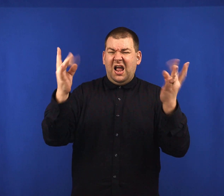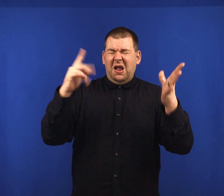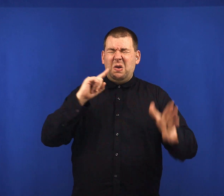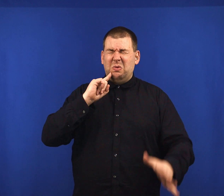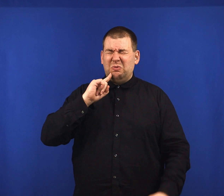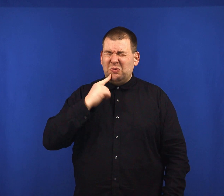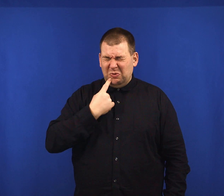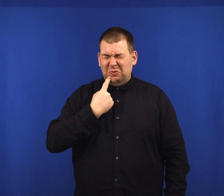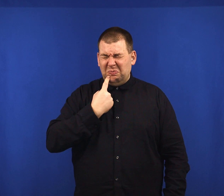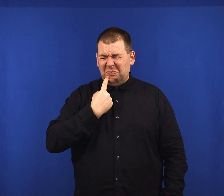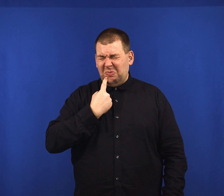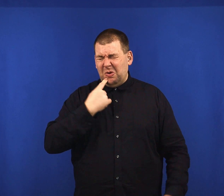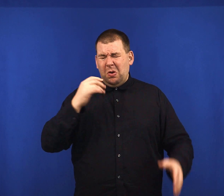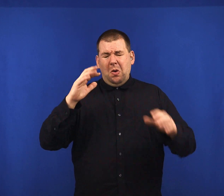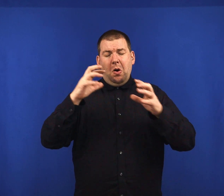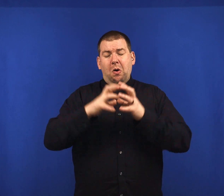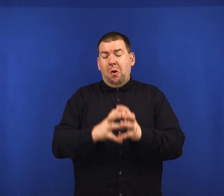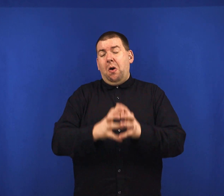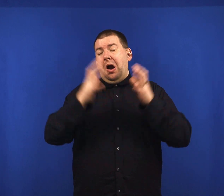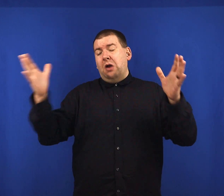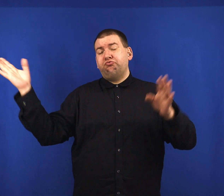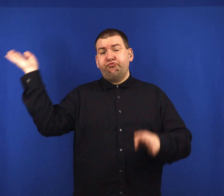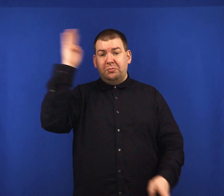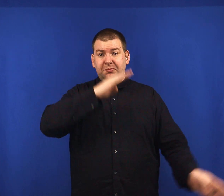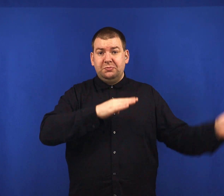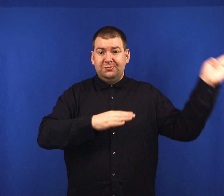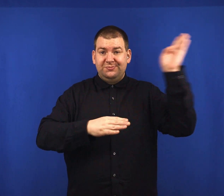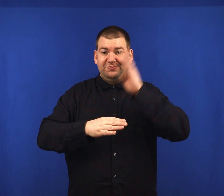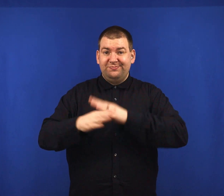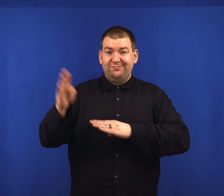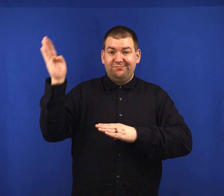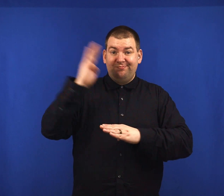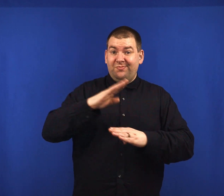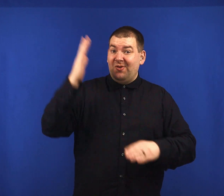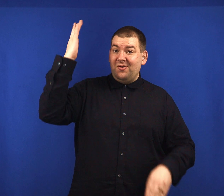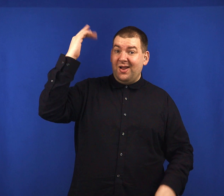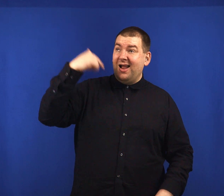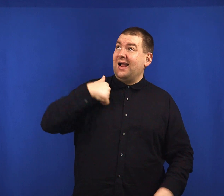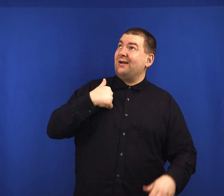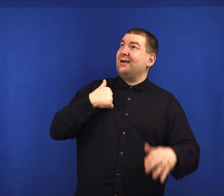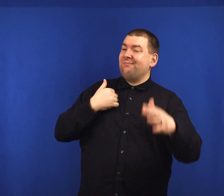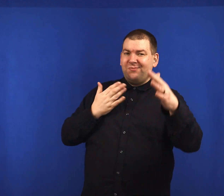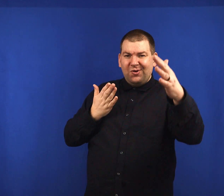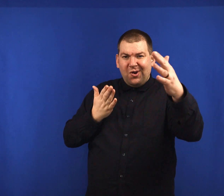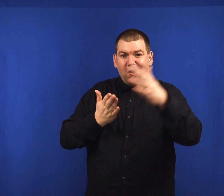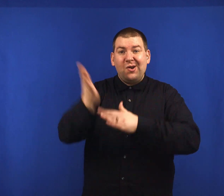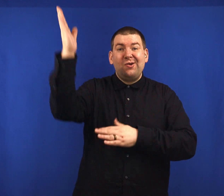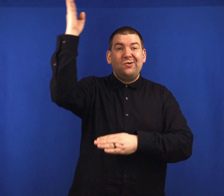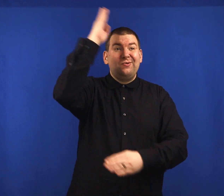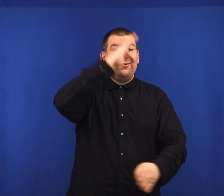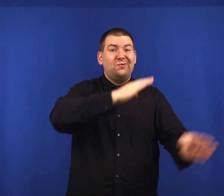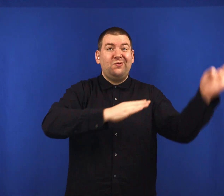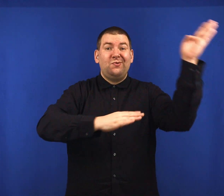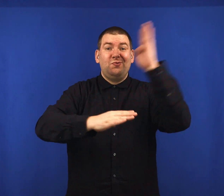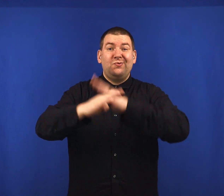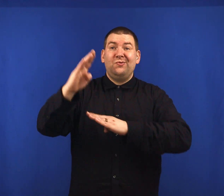deep or how wide. Cause I'm going through